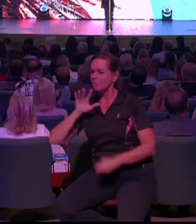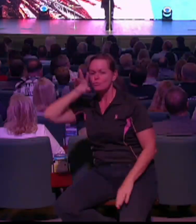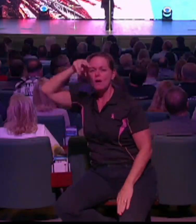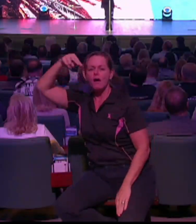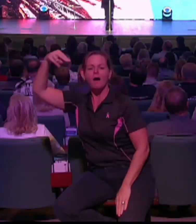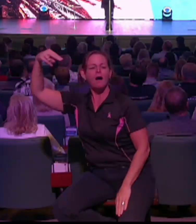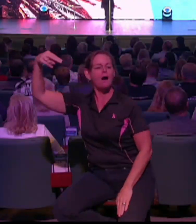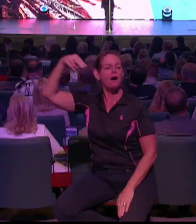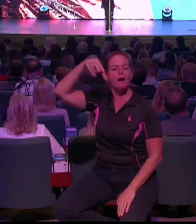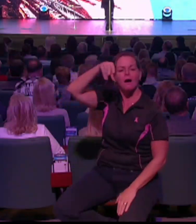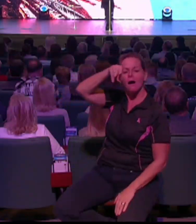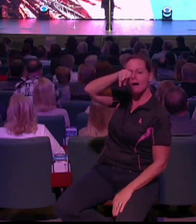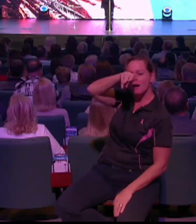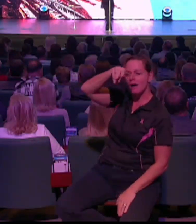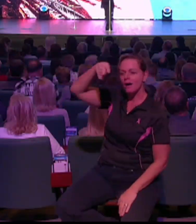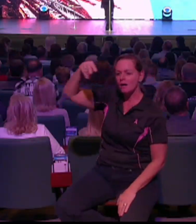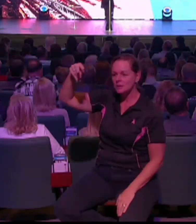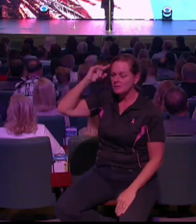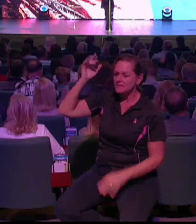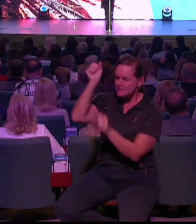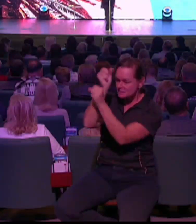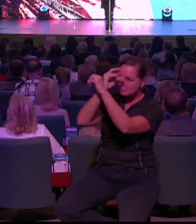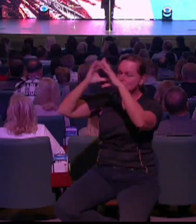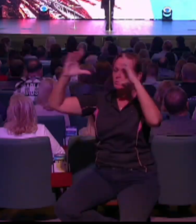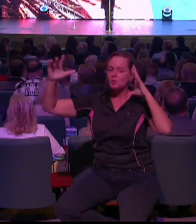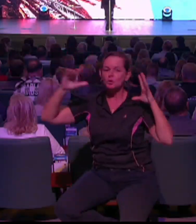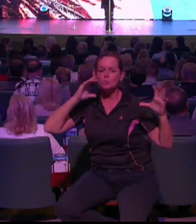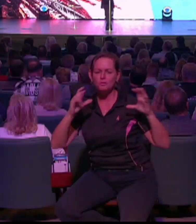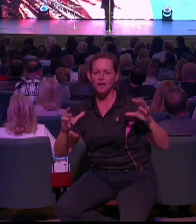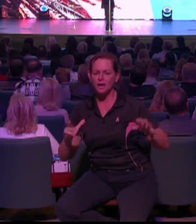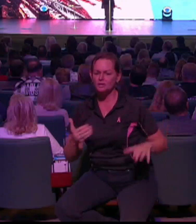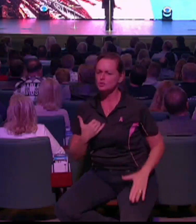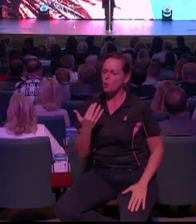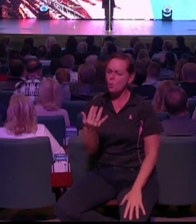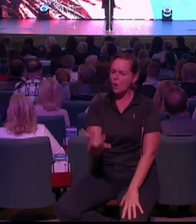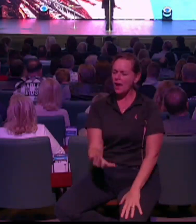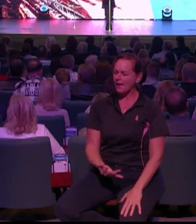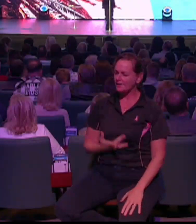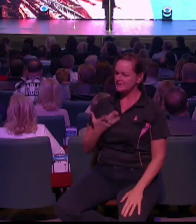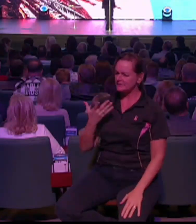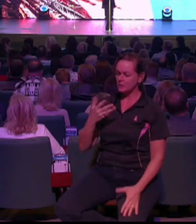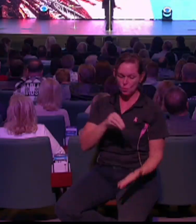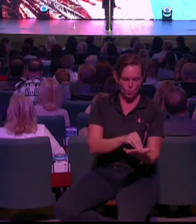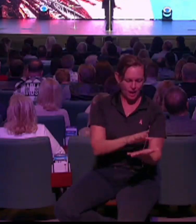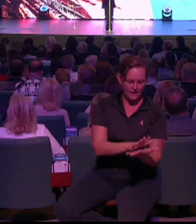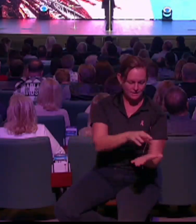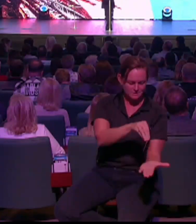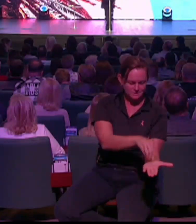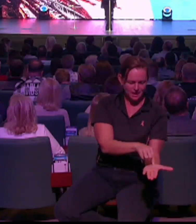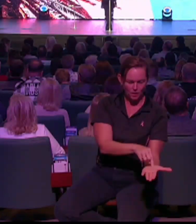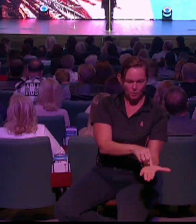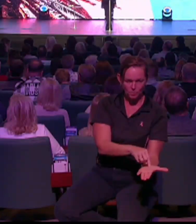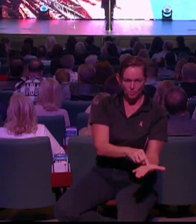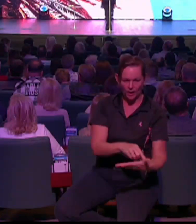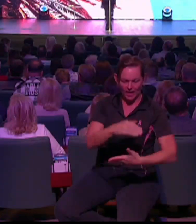still the vision awaits. It's a point in time. Well, I'll wait till it's time. No, you write it now and you run with it later.